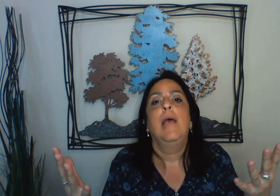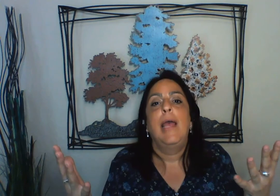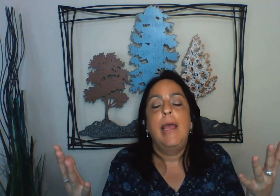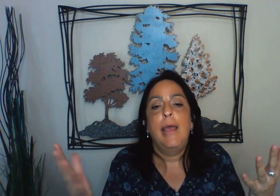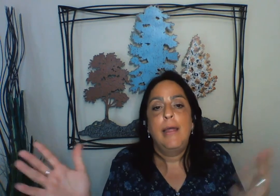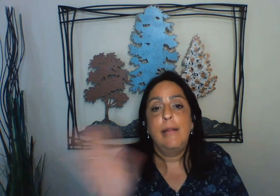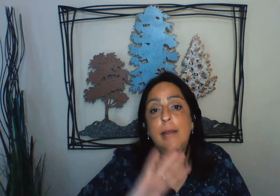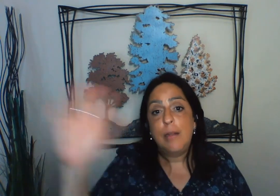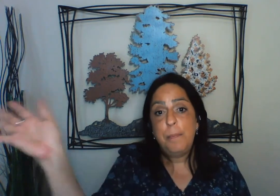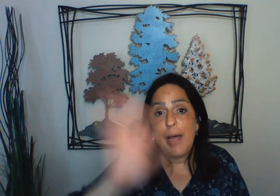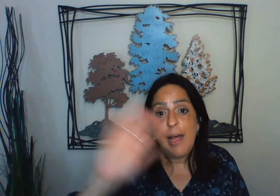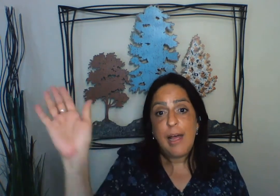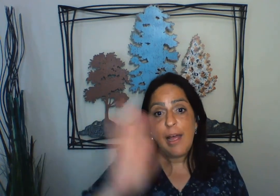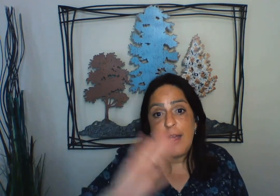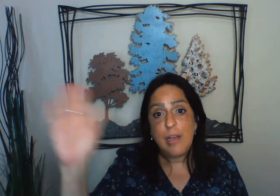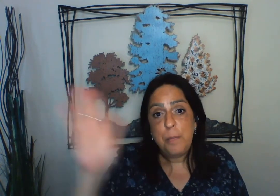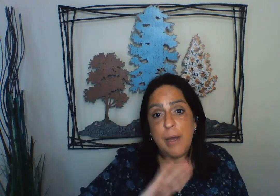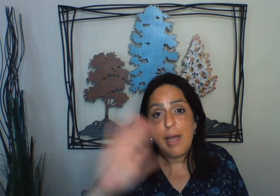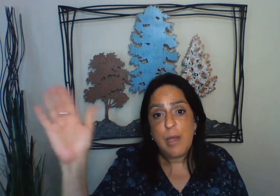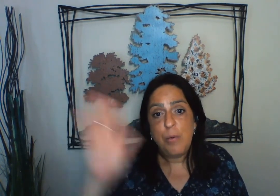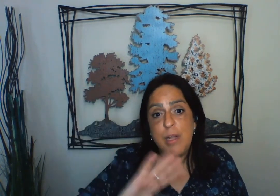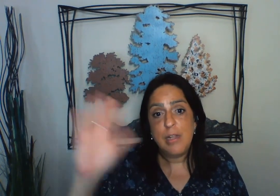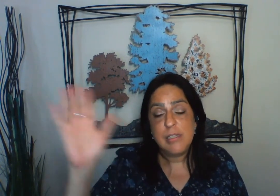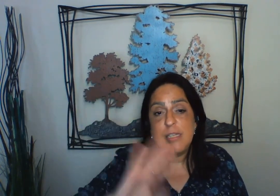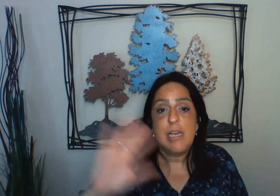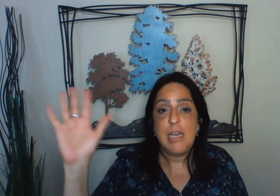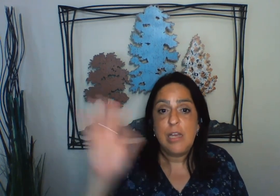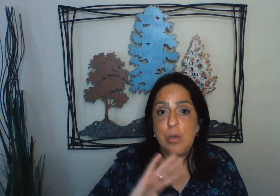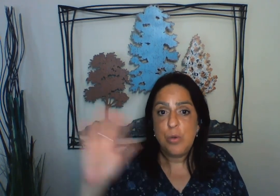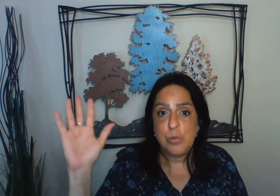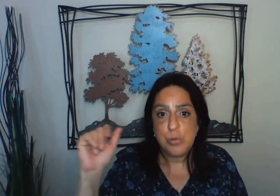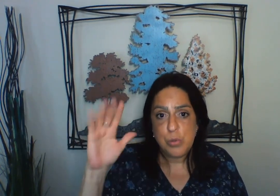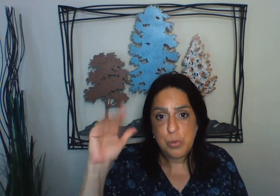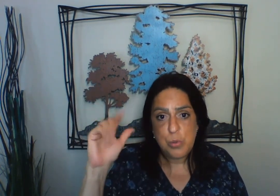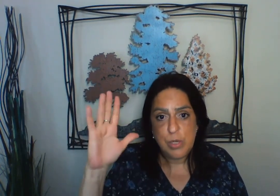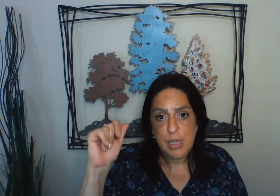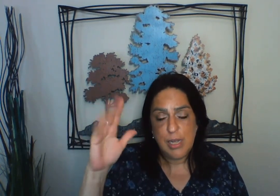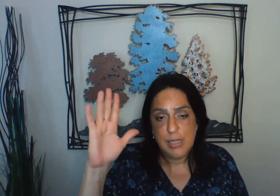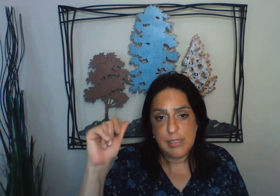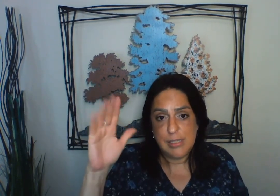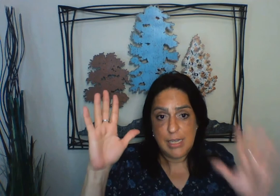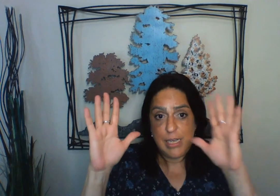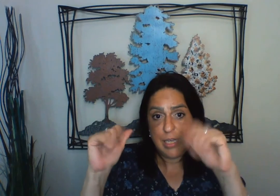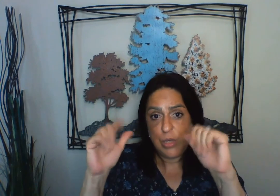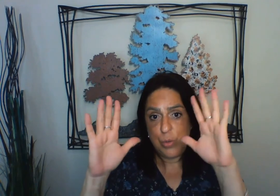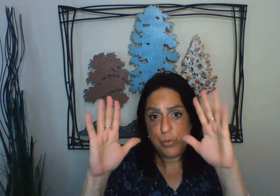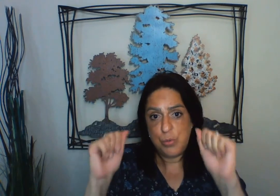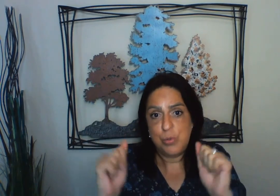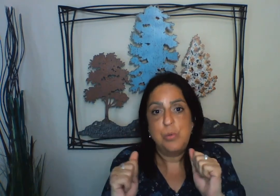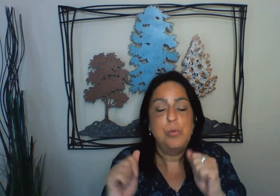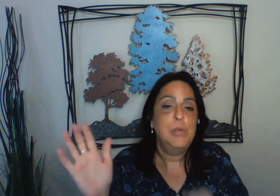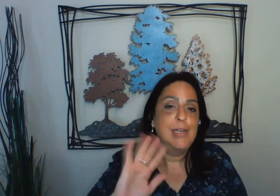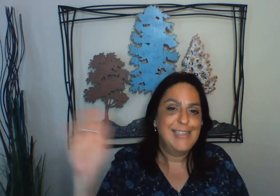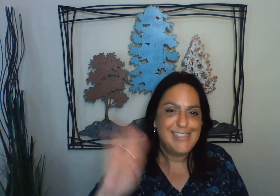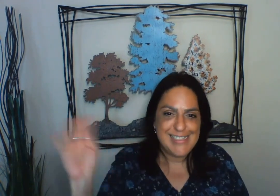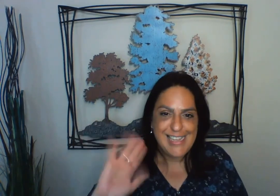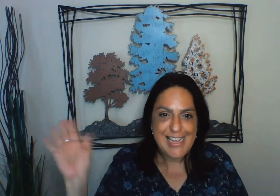And goodbye, goodbye. We'll see you soon. See you soon. See